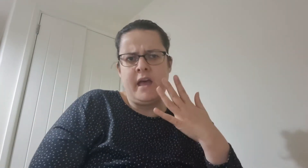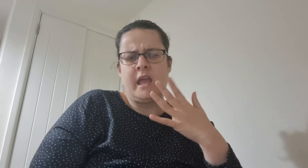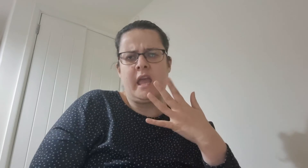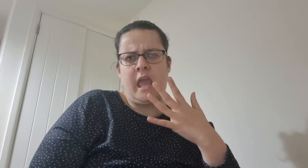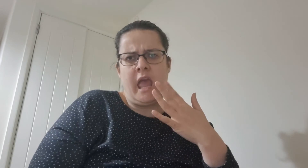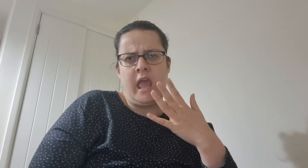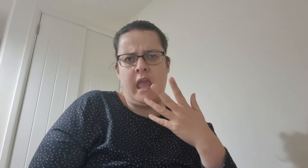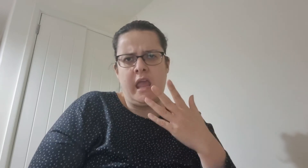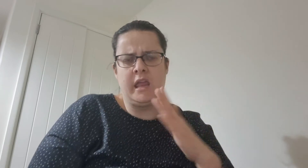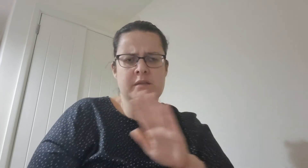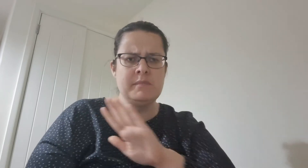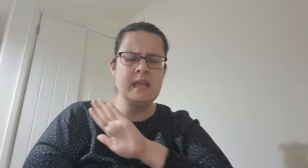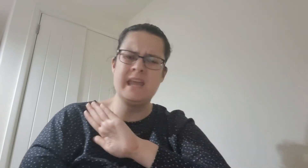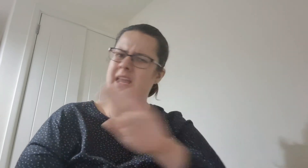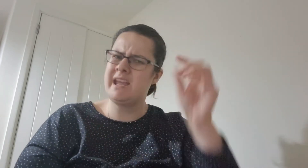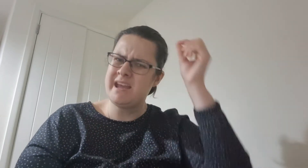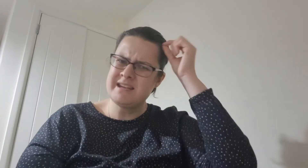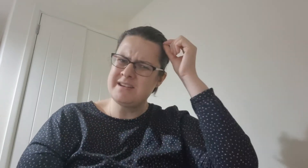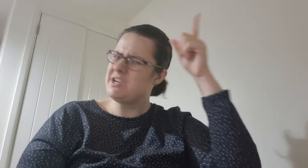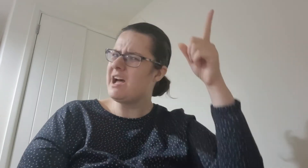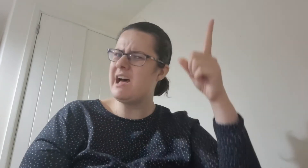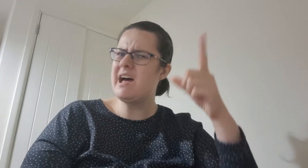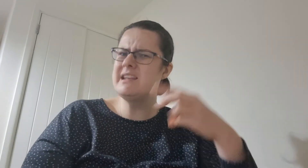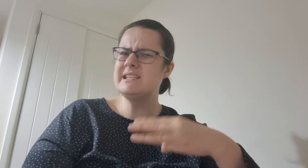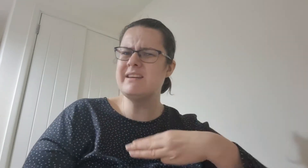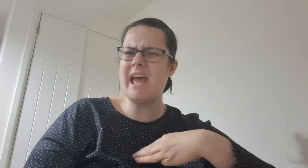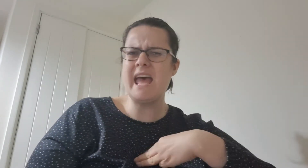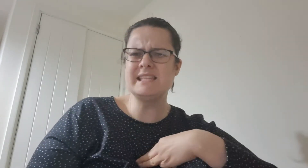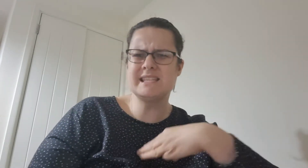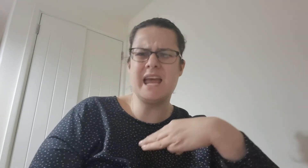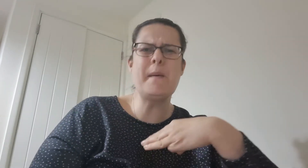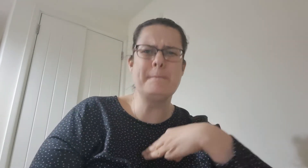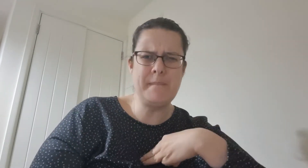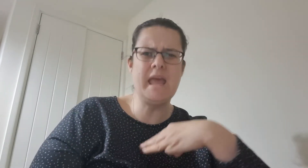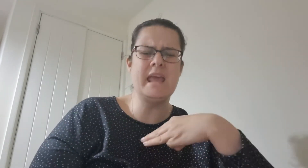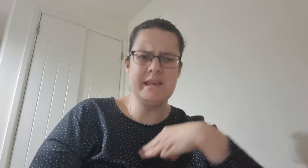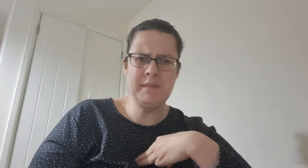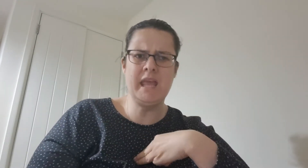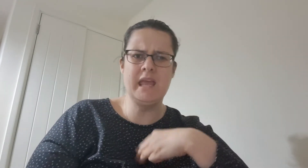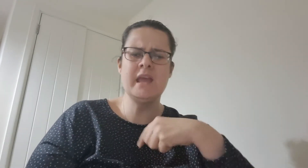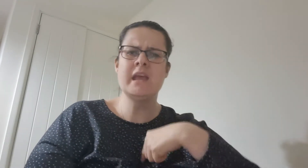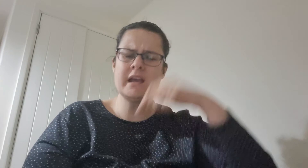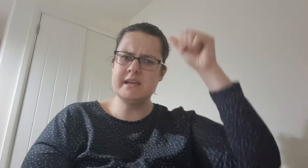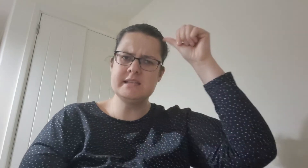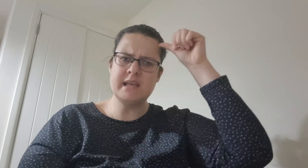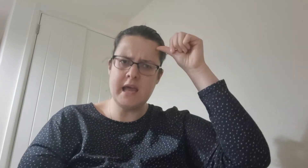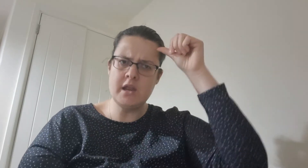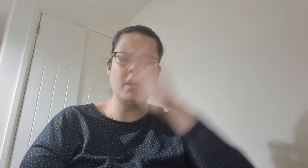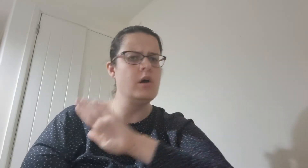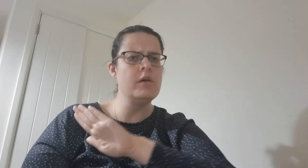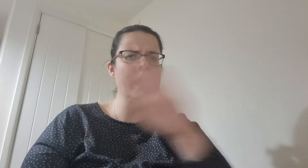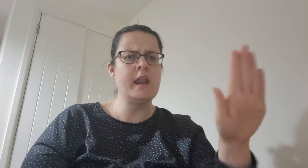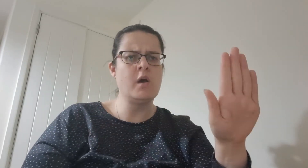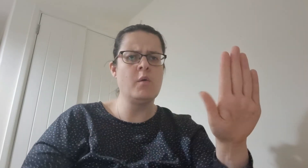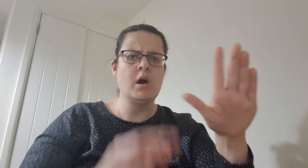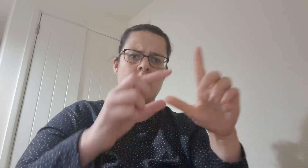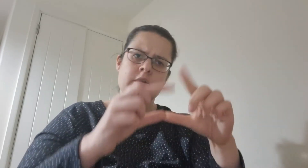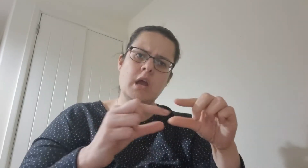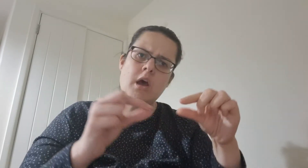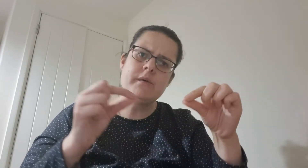I know Don't you want your breath to leave me Cause I know that I won't go